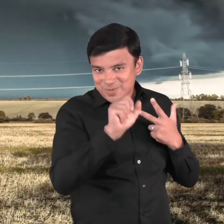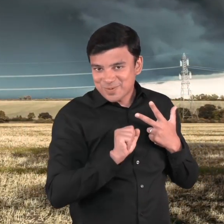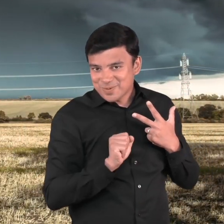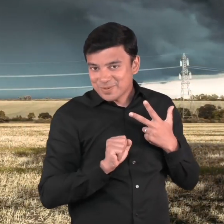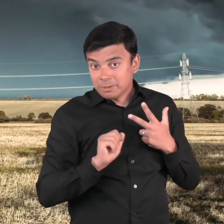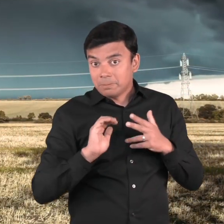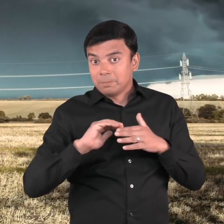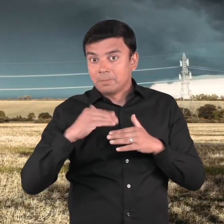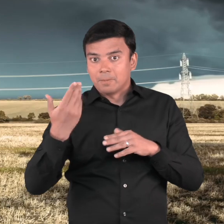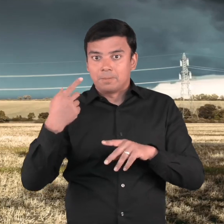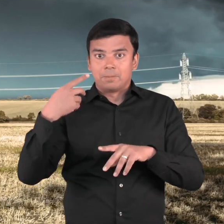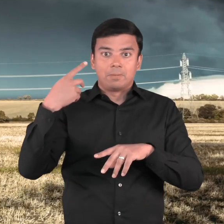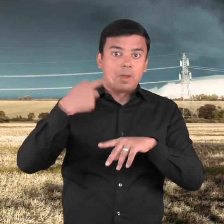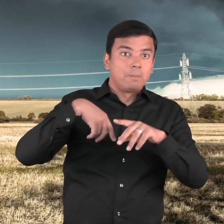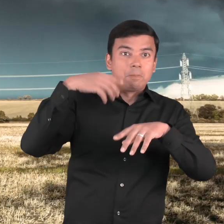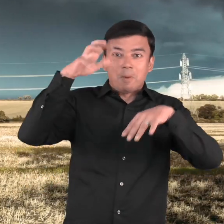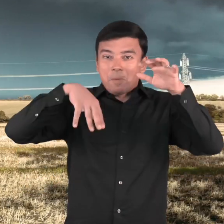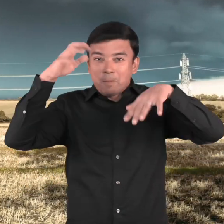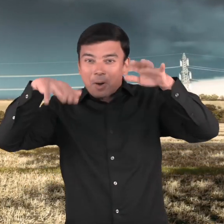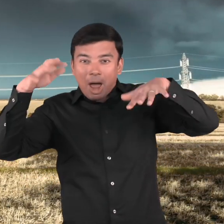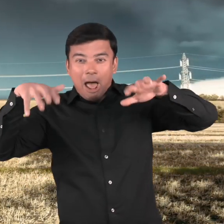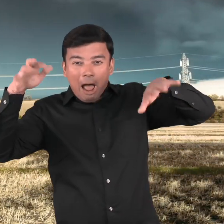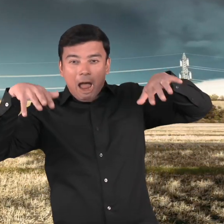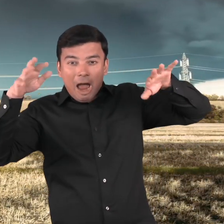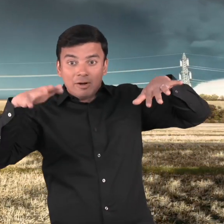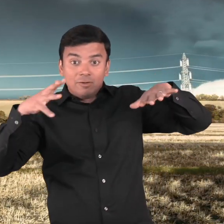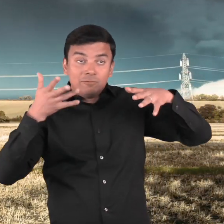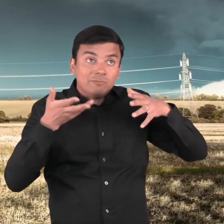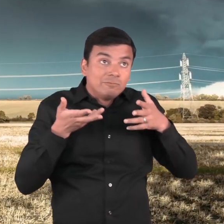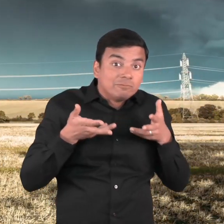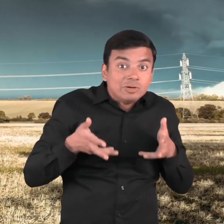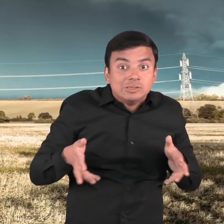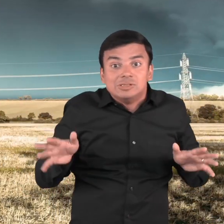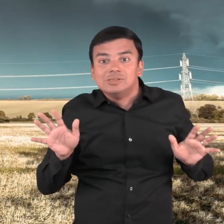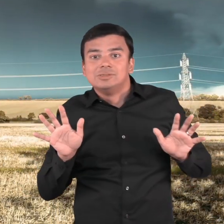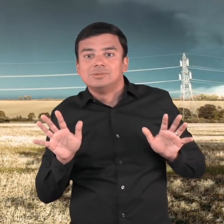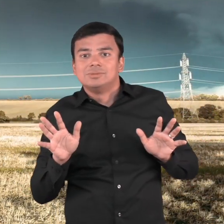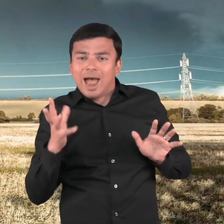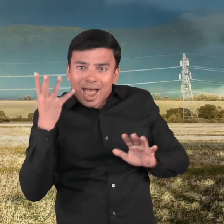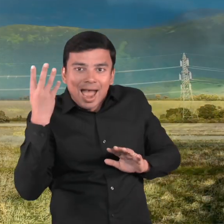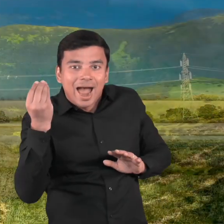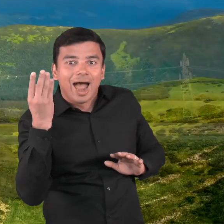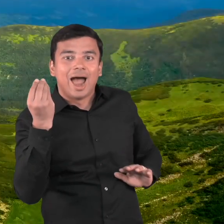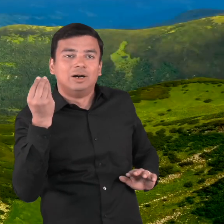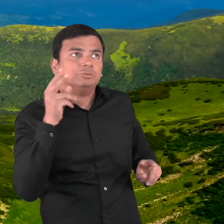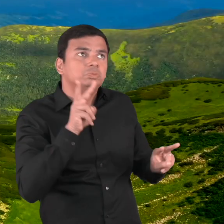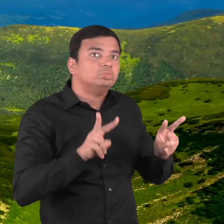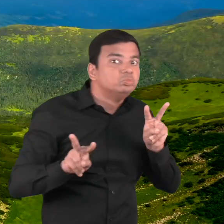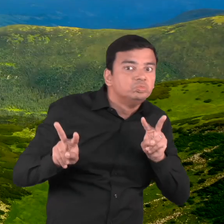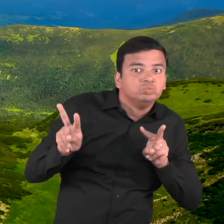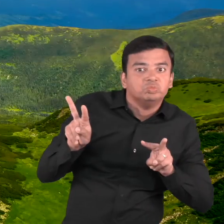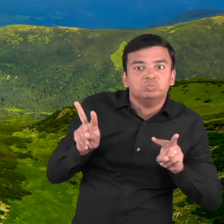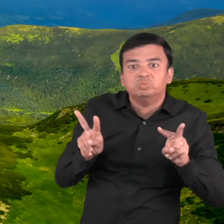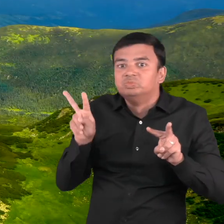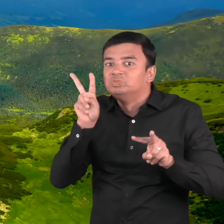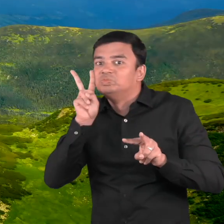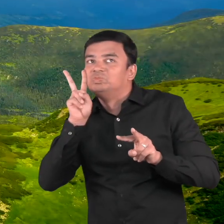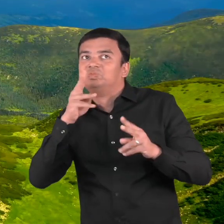figure out whether or not the conditions are perfect for a rainbow to appear. And do not forget to keep your